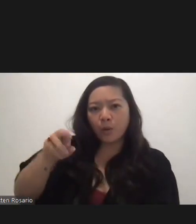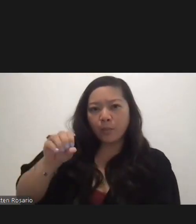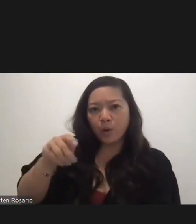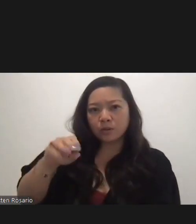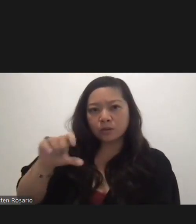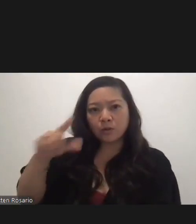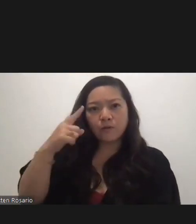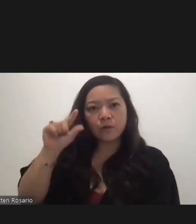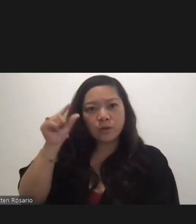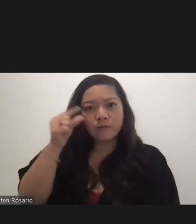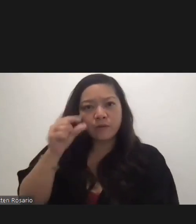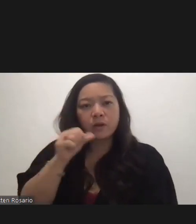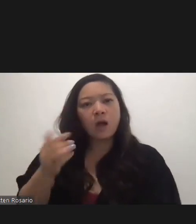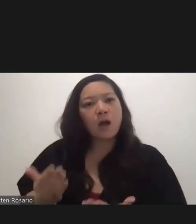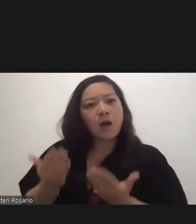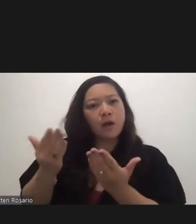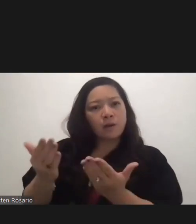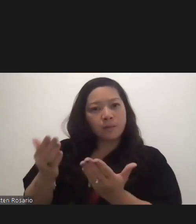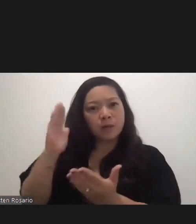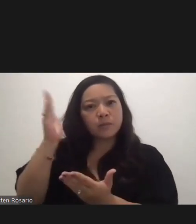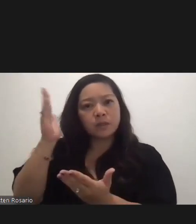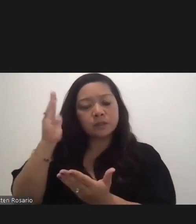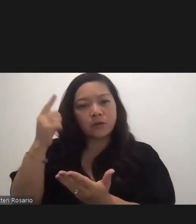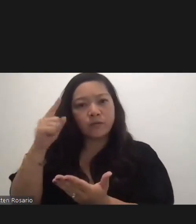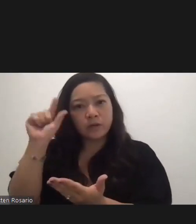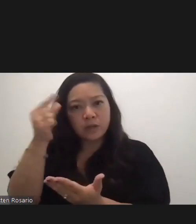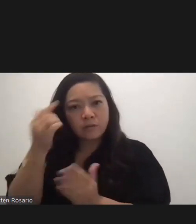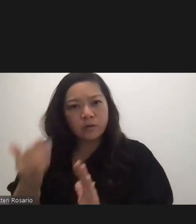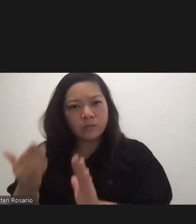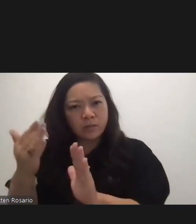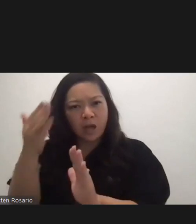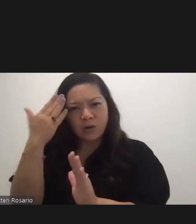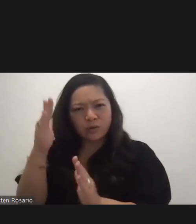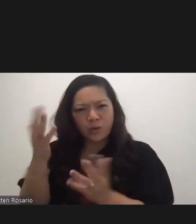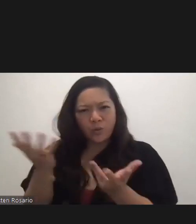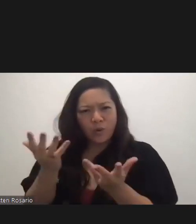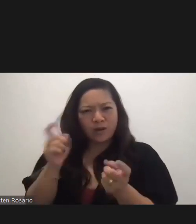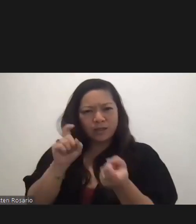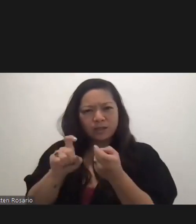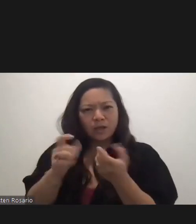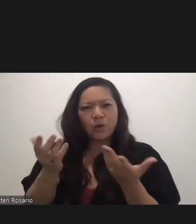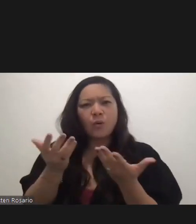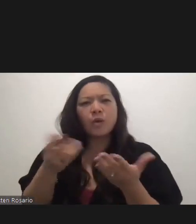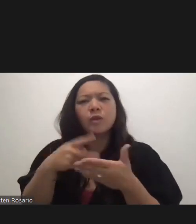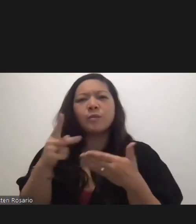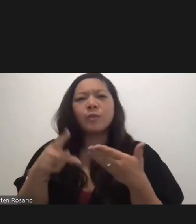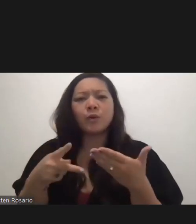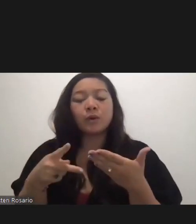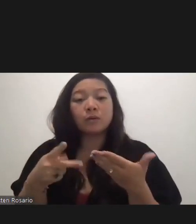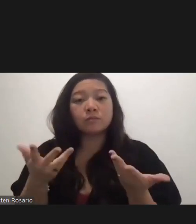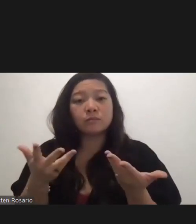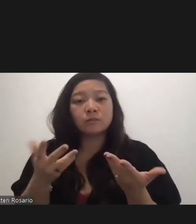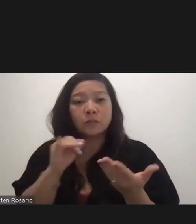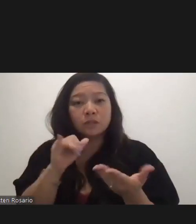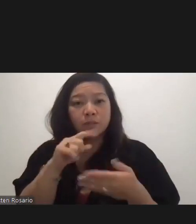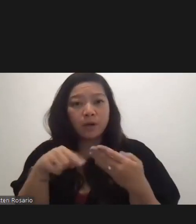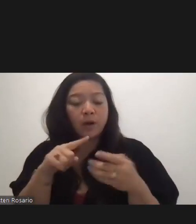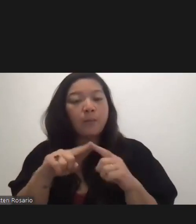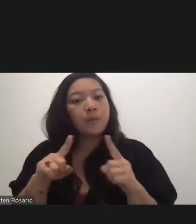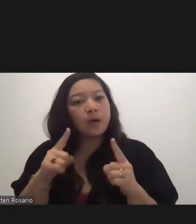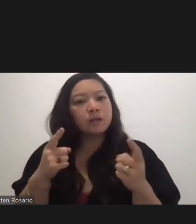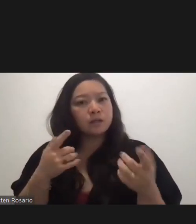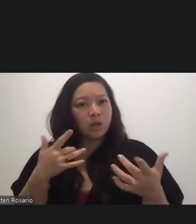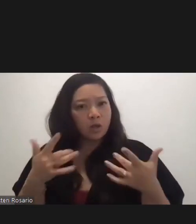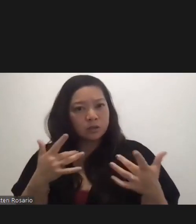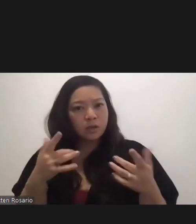They have not made a presentation to me. So, I don't know exactly what their program is. But in concept, I